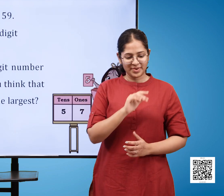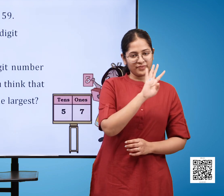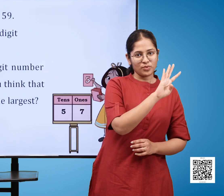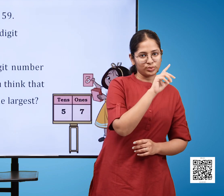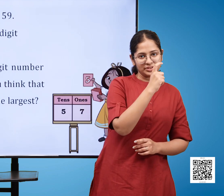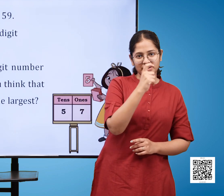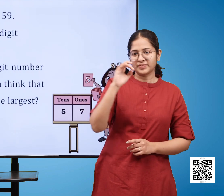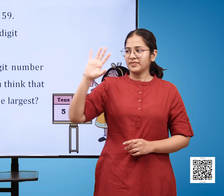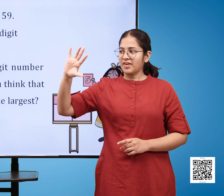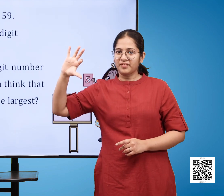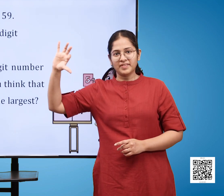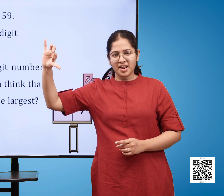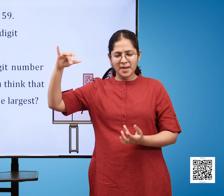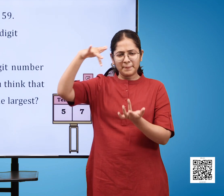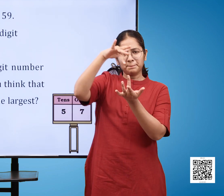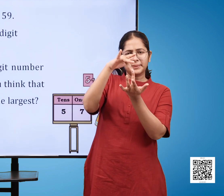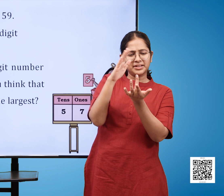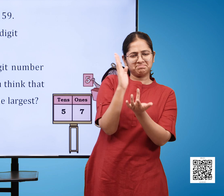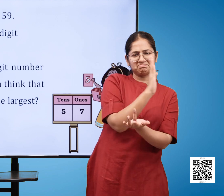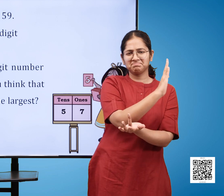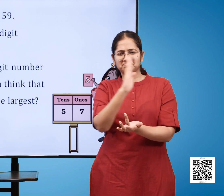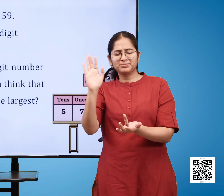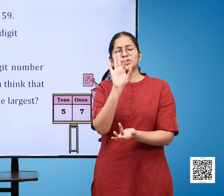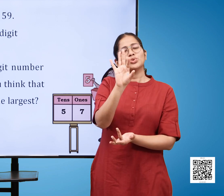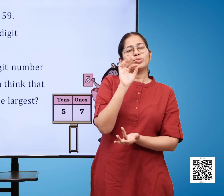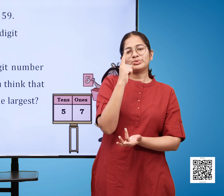A number between 47 and 59